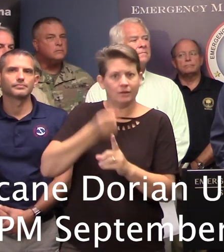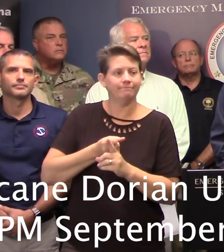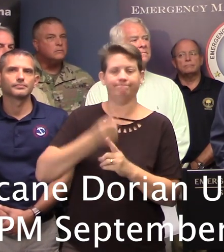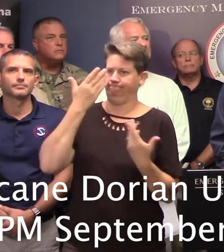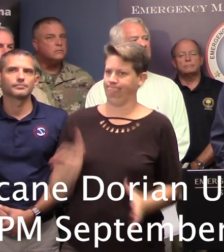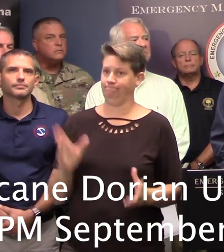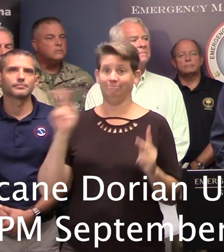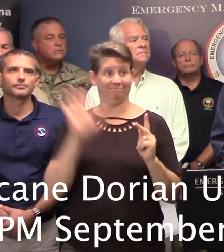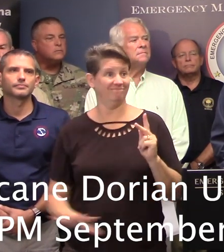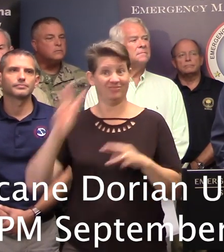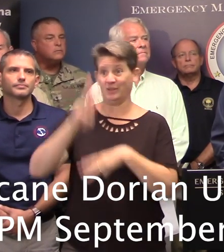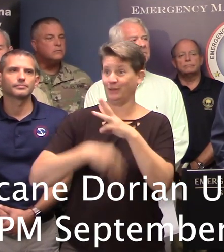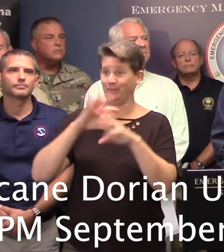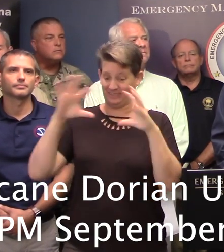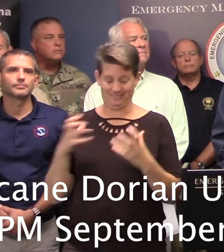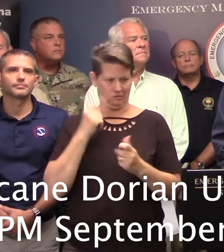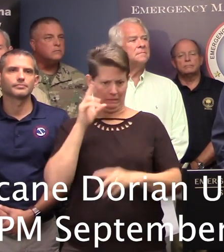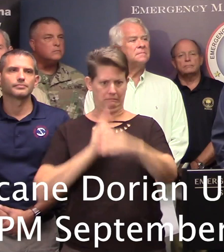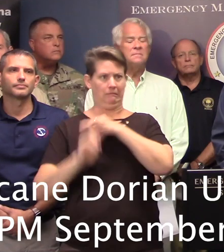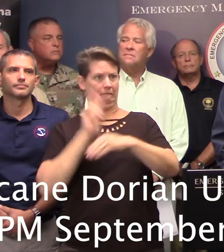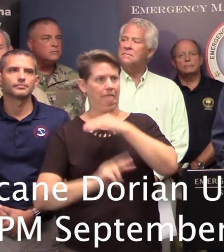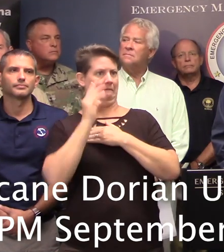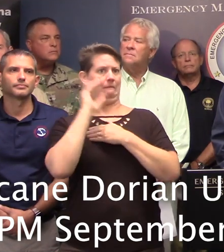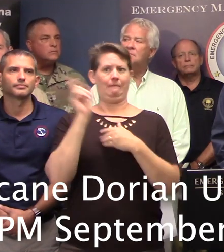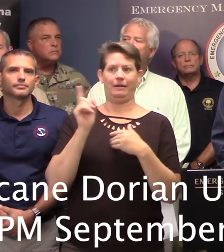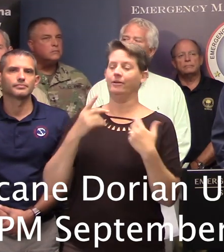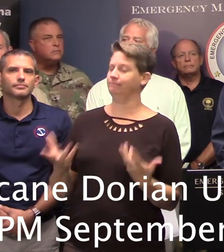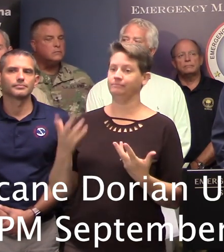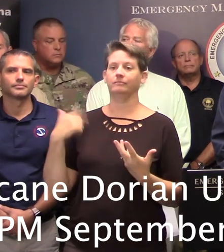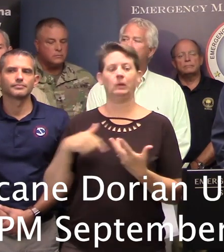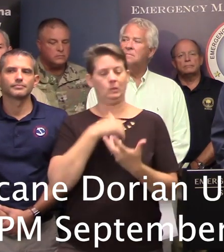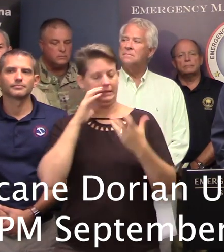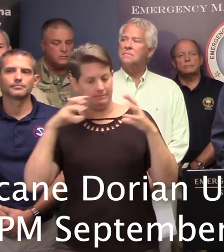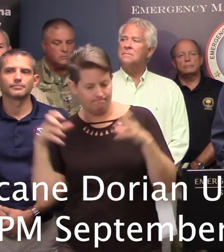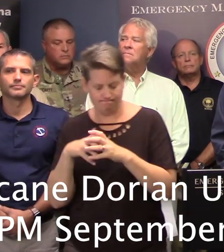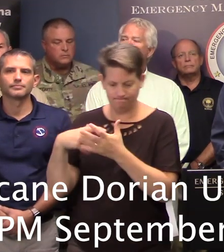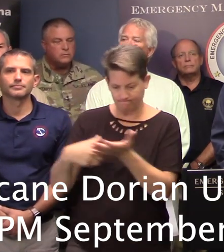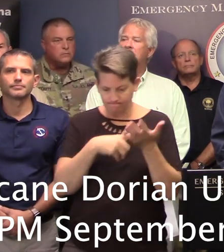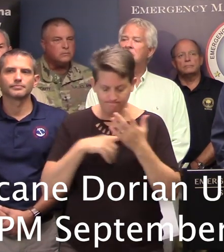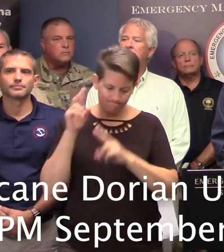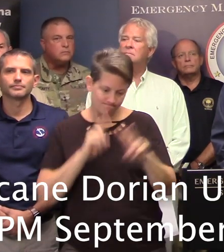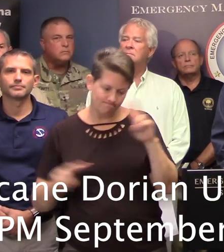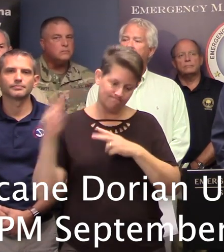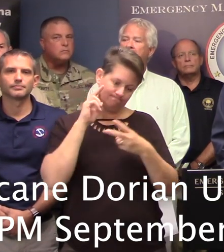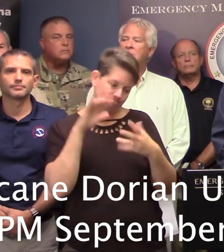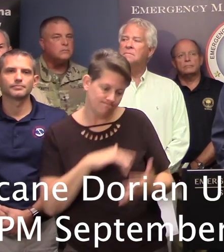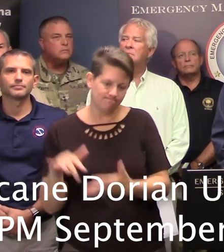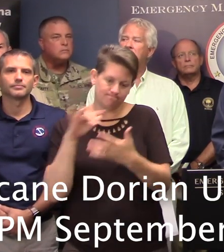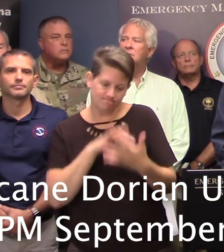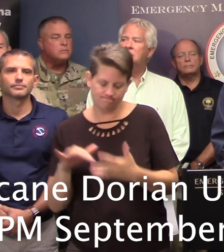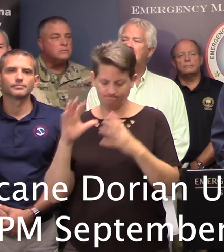over the world trying to predict this hurricane. What we do is we assimilate, we study that information, we act